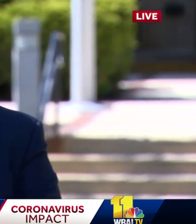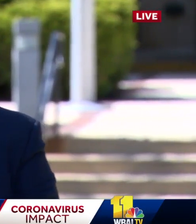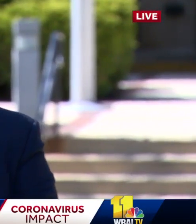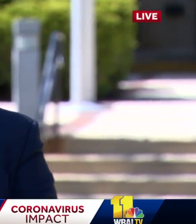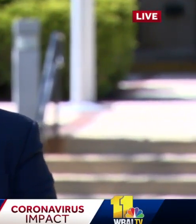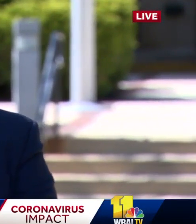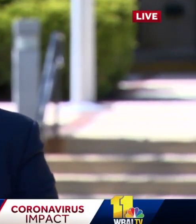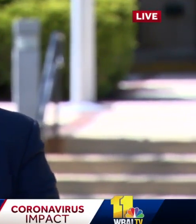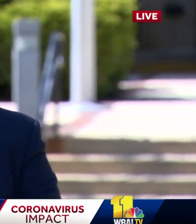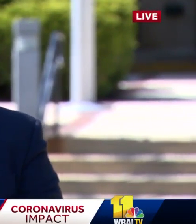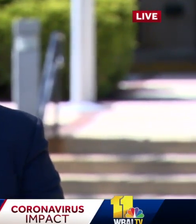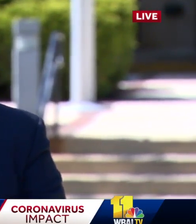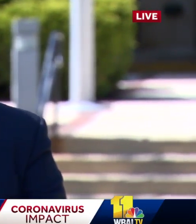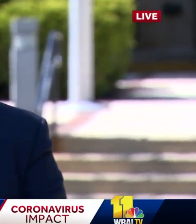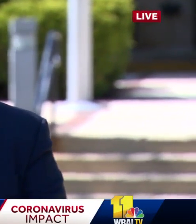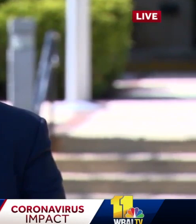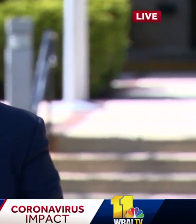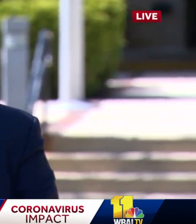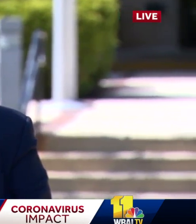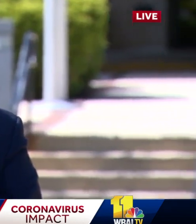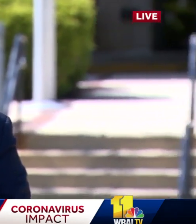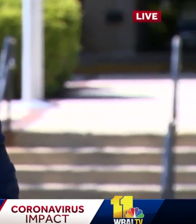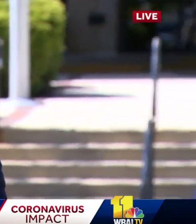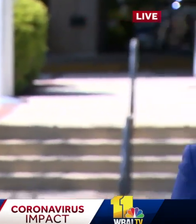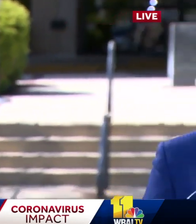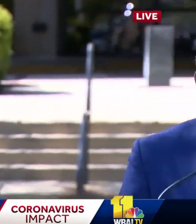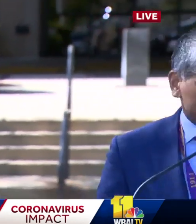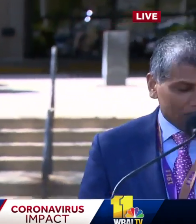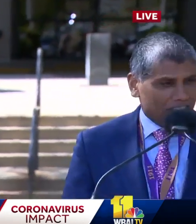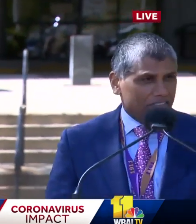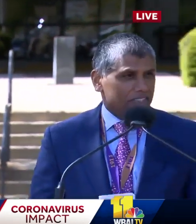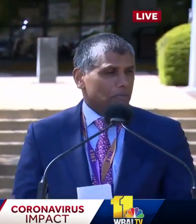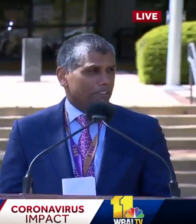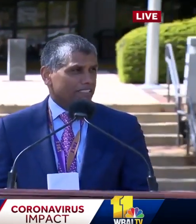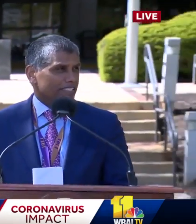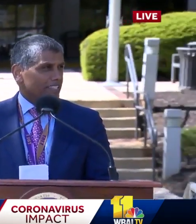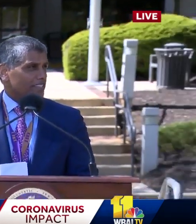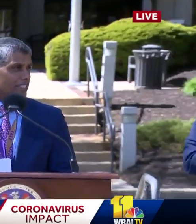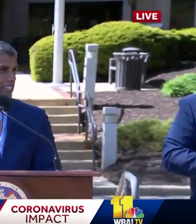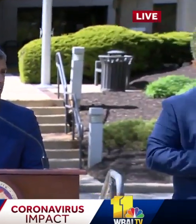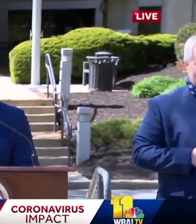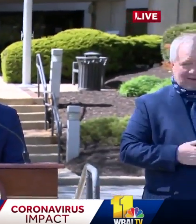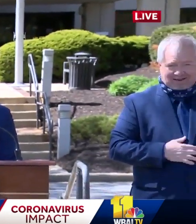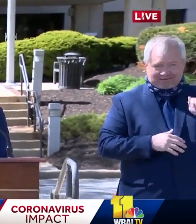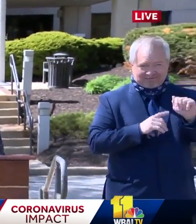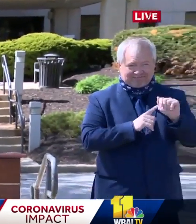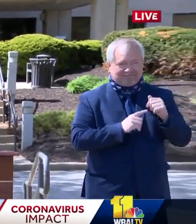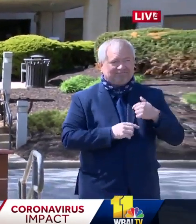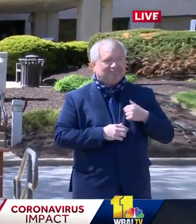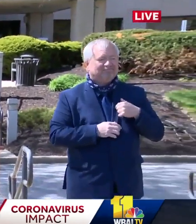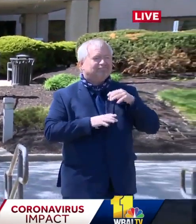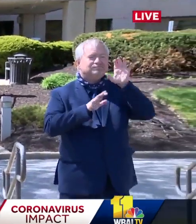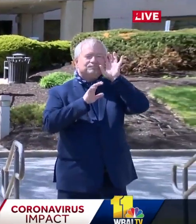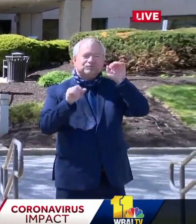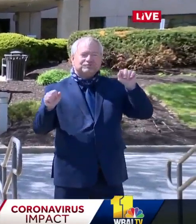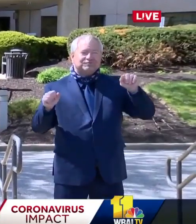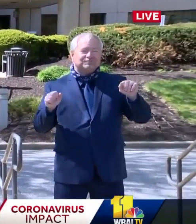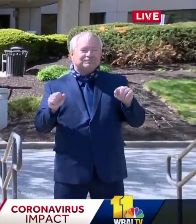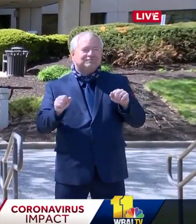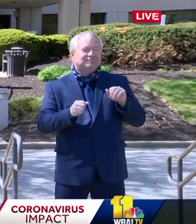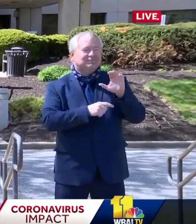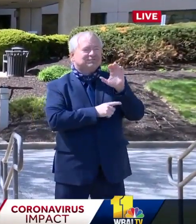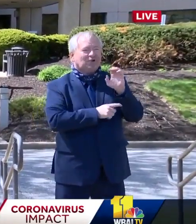So good afternoon. Uh, my name is Mohan Suntha and I'm proud to serve as the President and CEO of the University of Maryland Medical